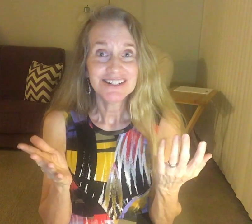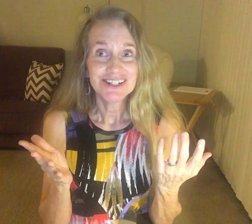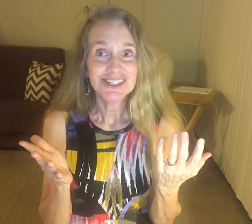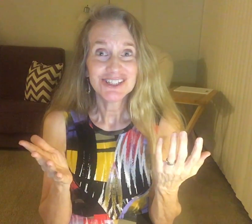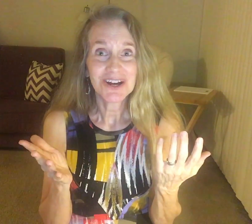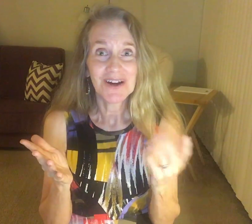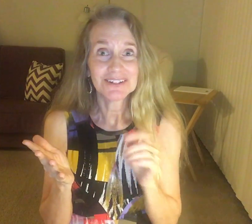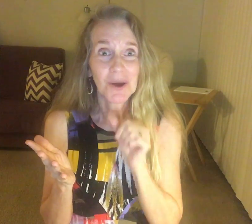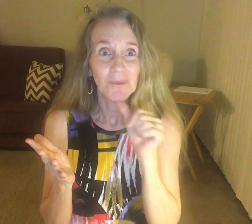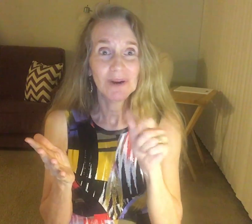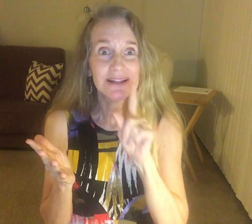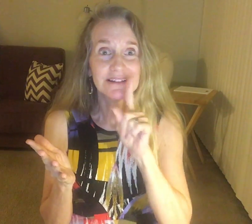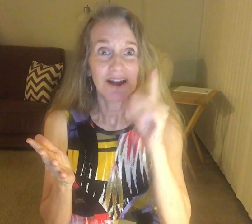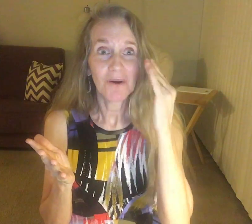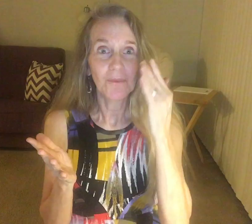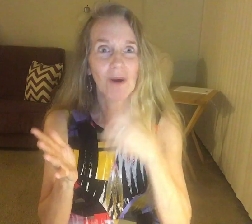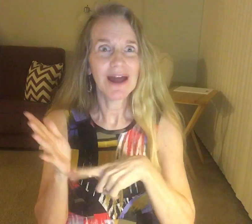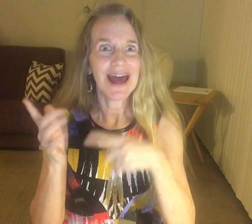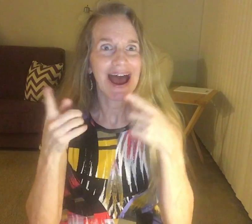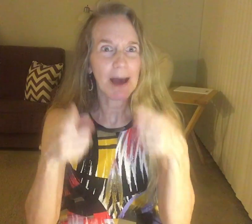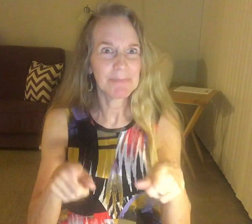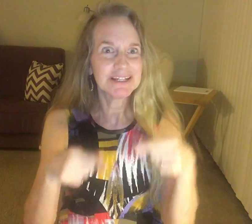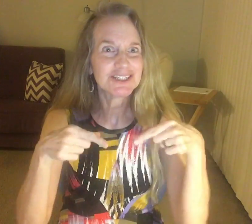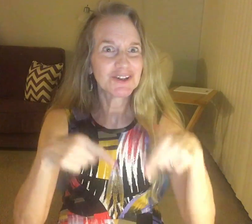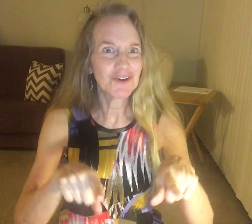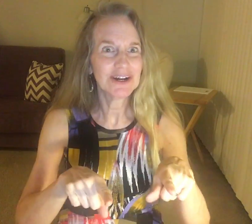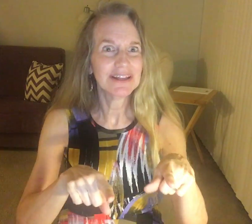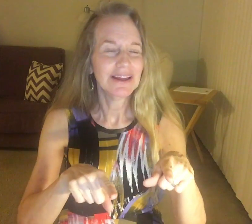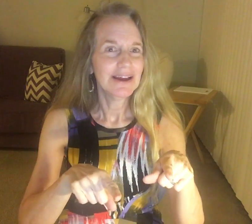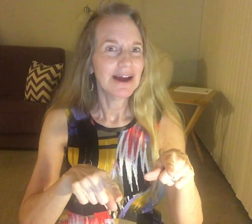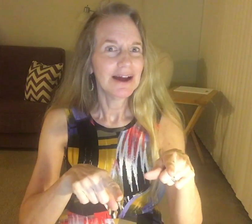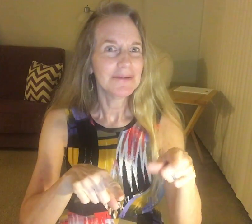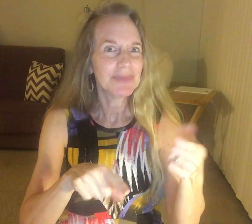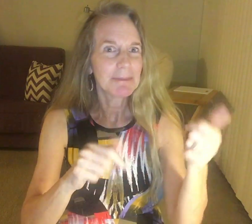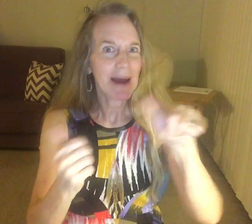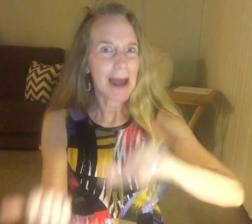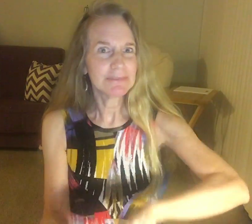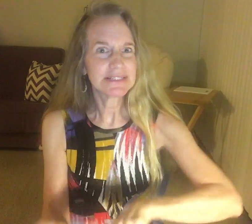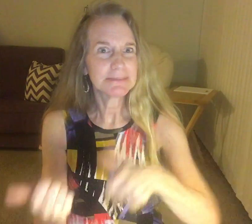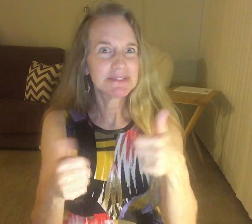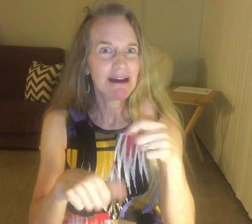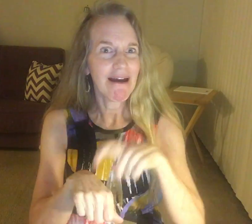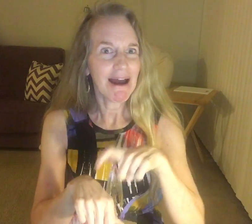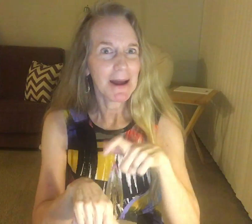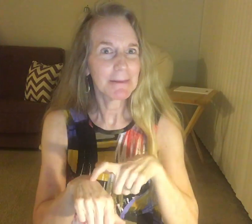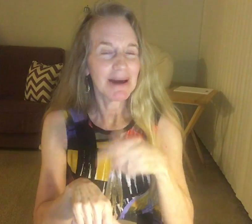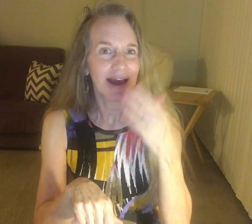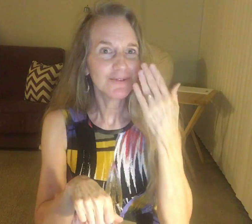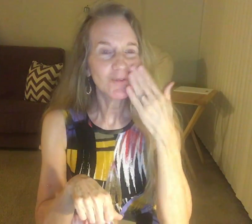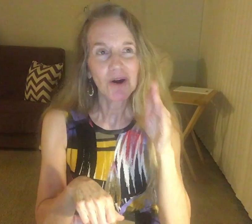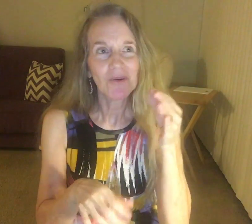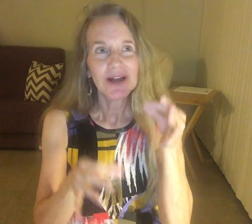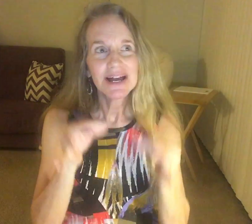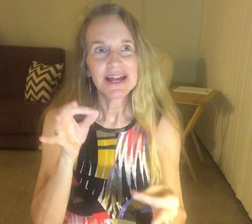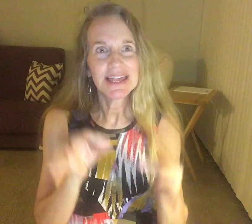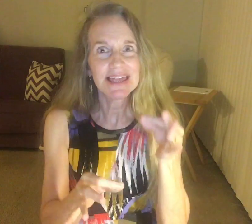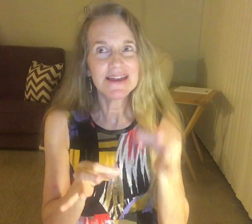So, I don't really know why I'm happy until, um, the badminton's time. I don't know, I